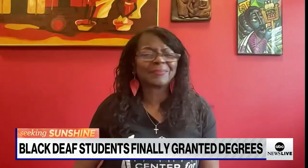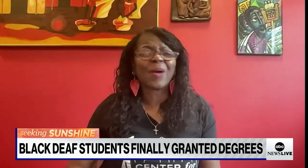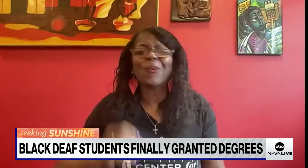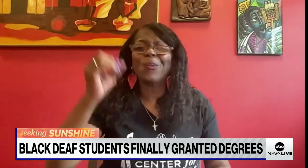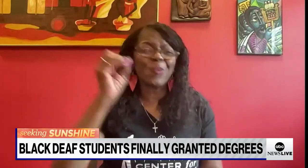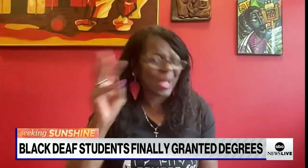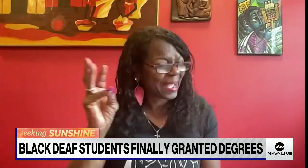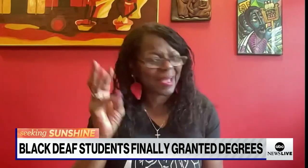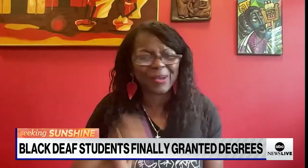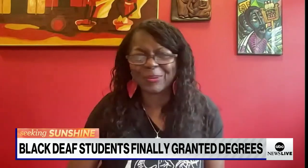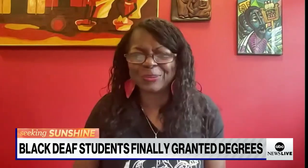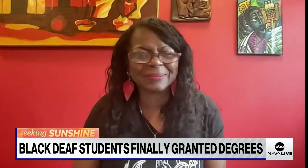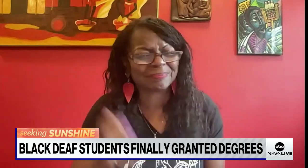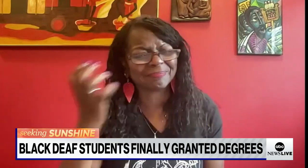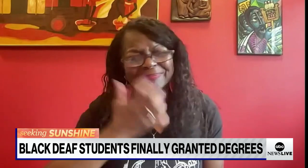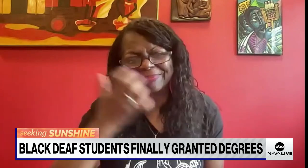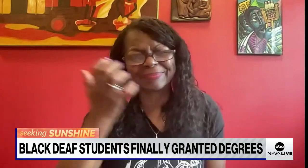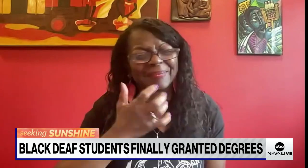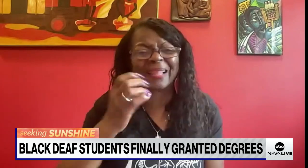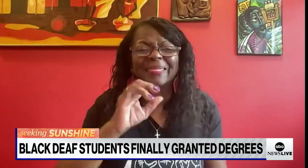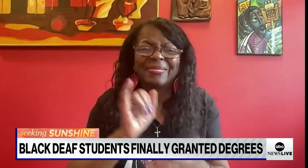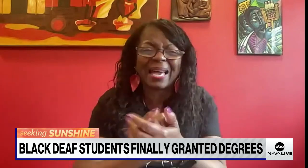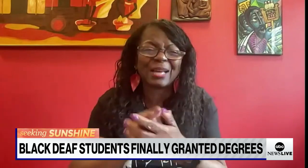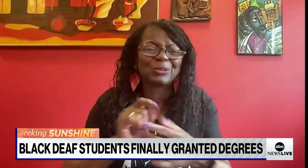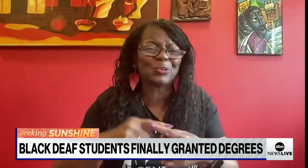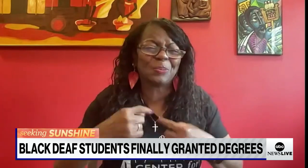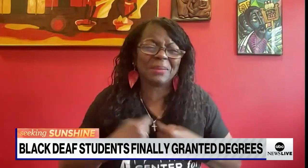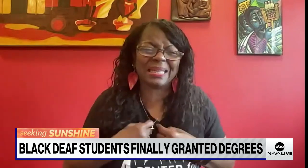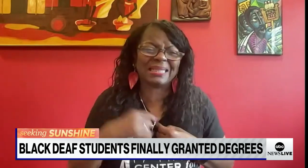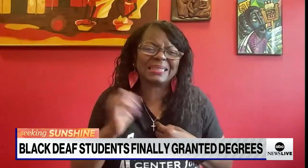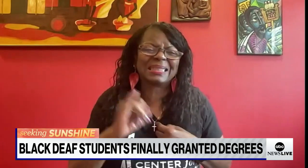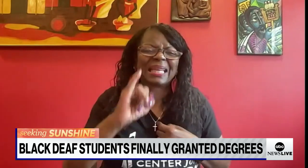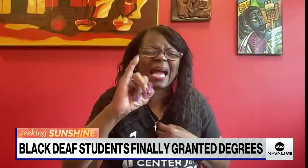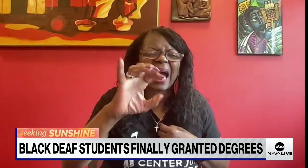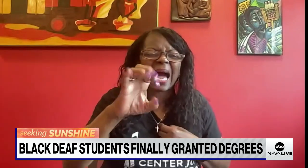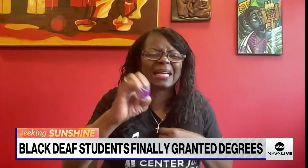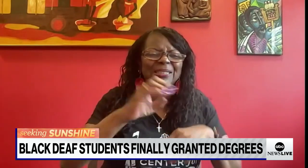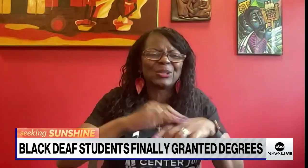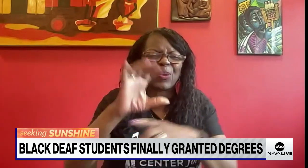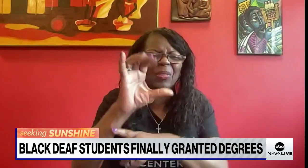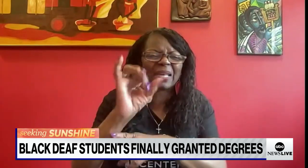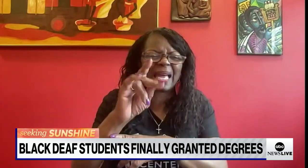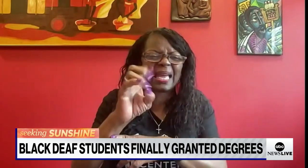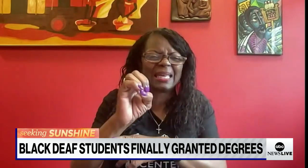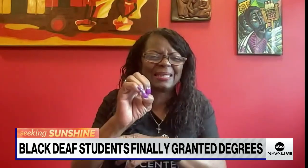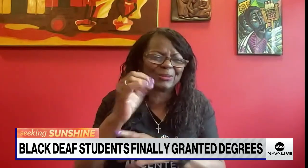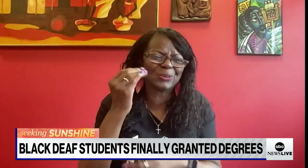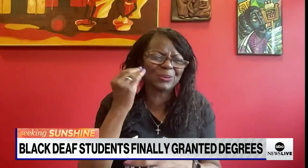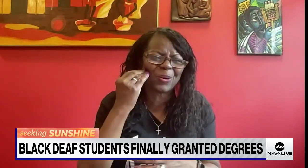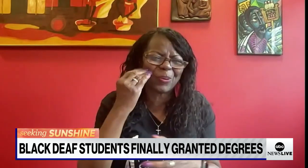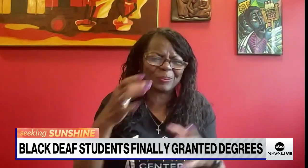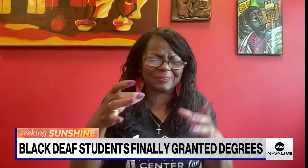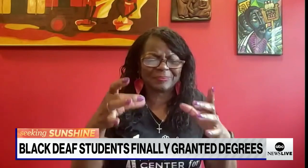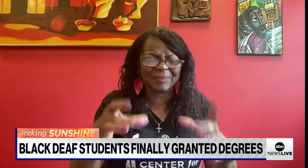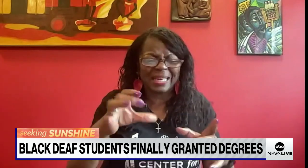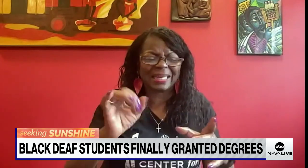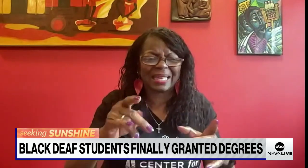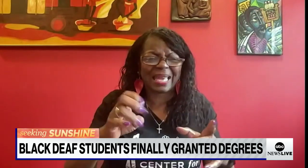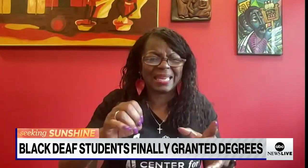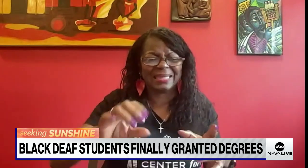support from the administration that has led to a formal apology, which is just amazing. And to me, I really just see it as